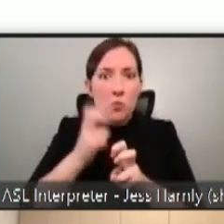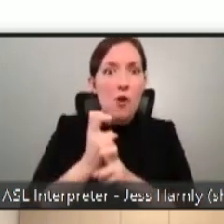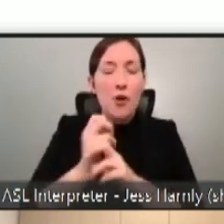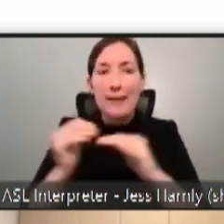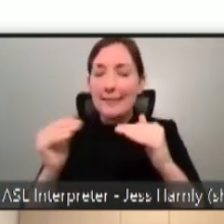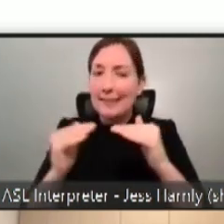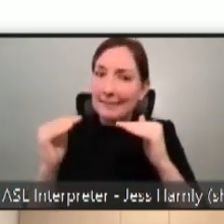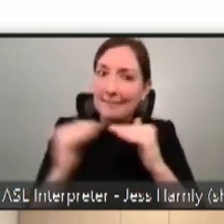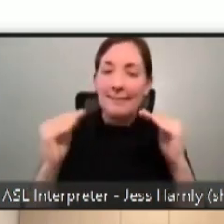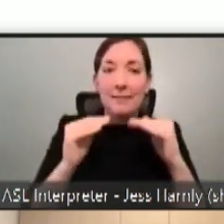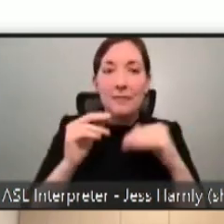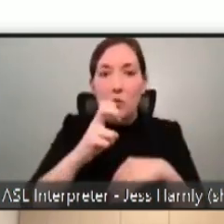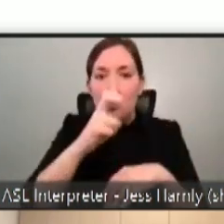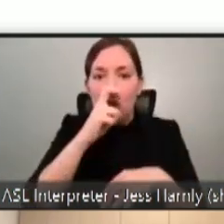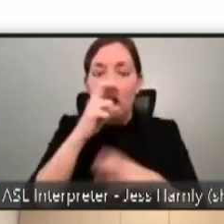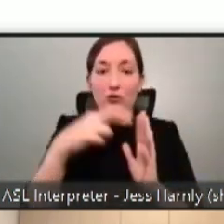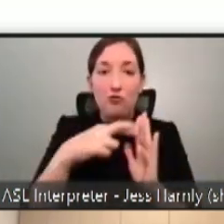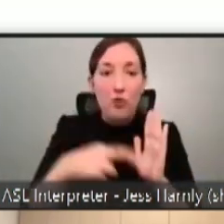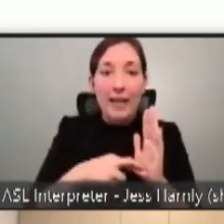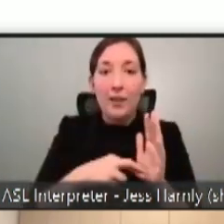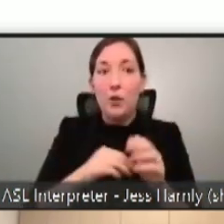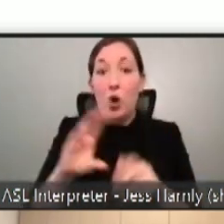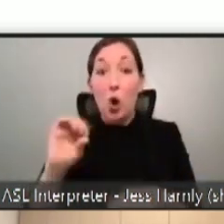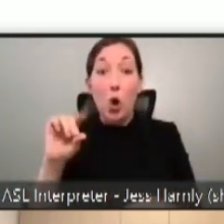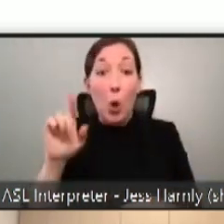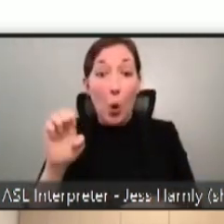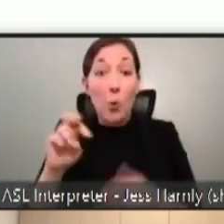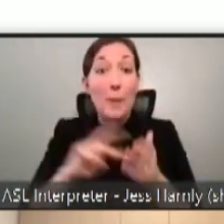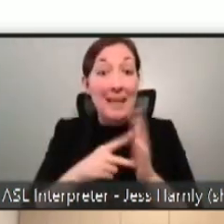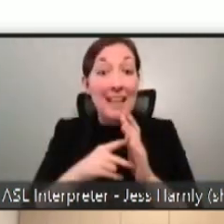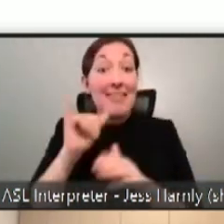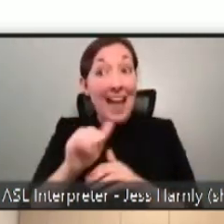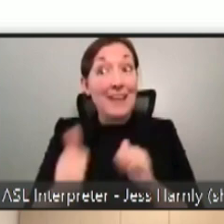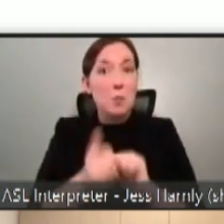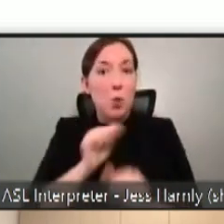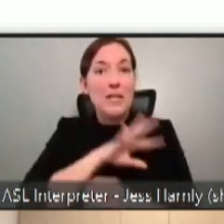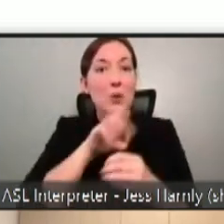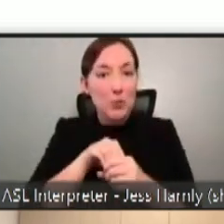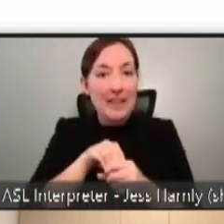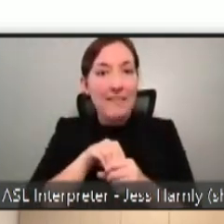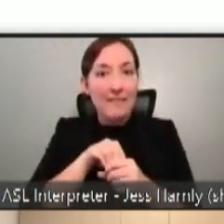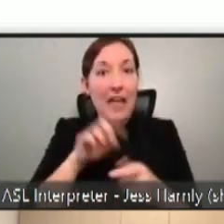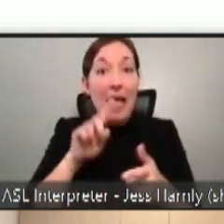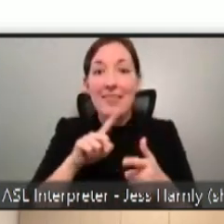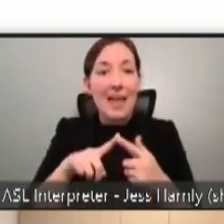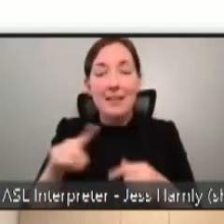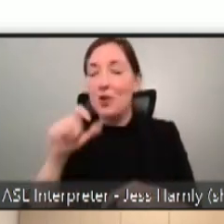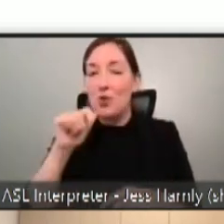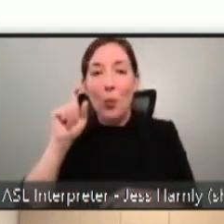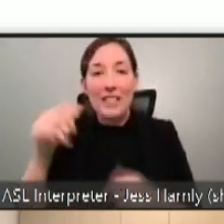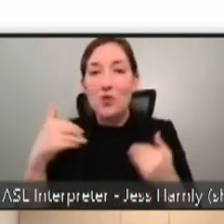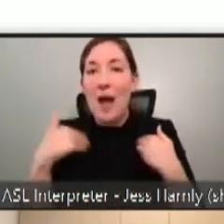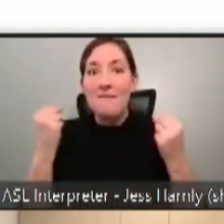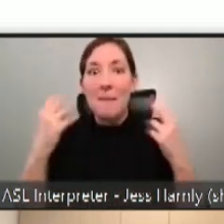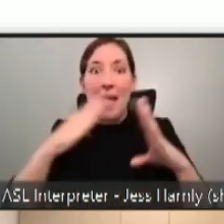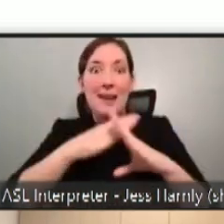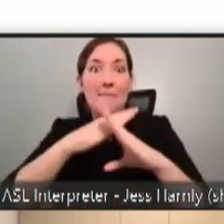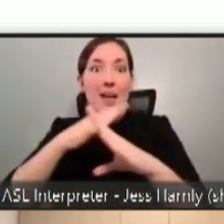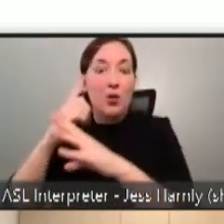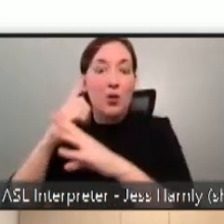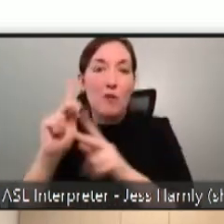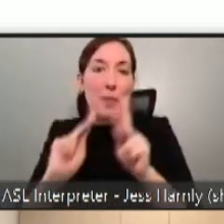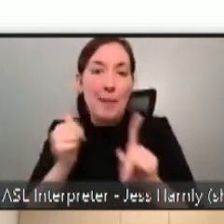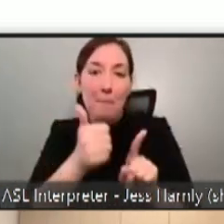that is the most inclusive code. And you'll end up with not needing to have so many barriers for the individual.